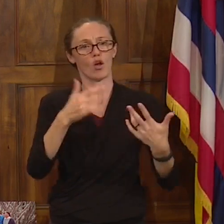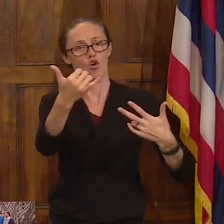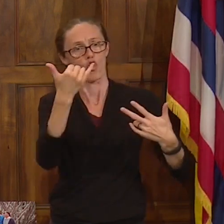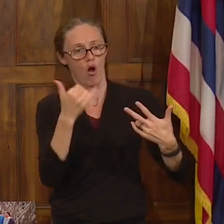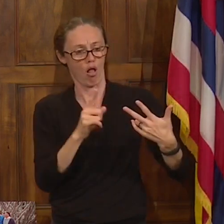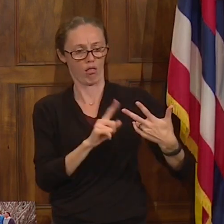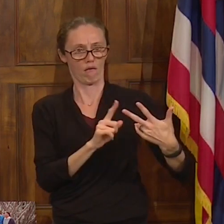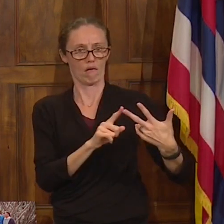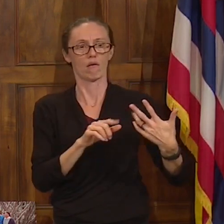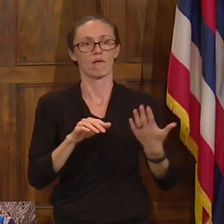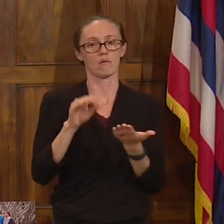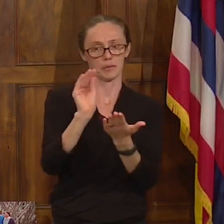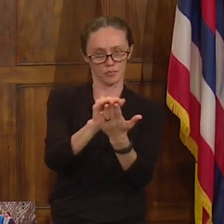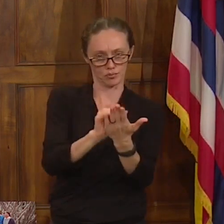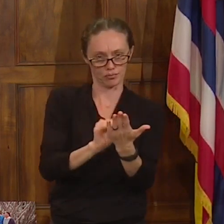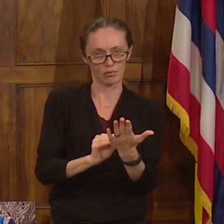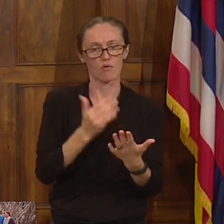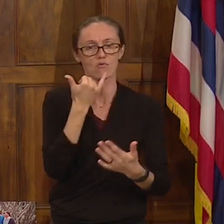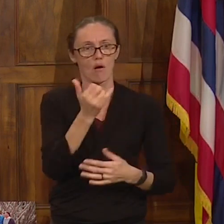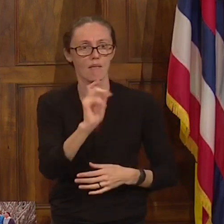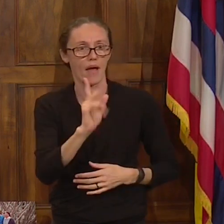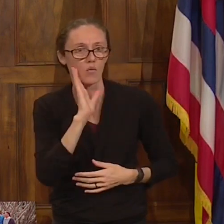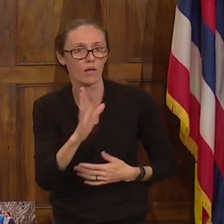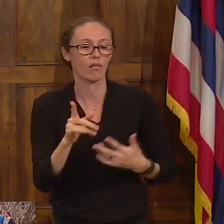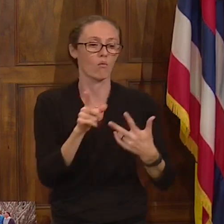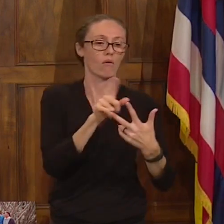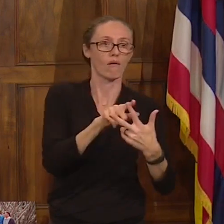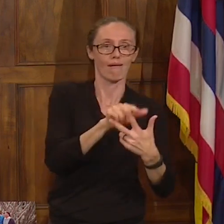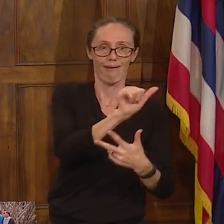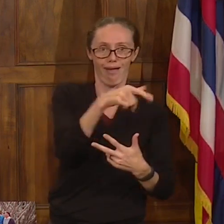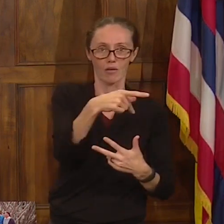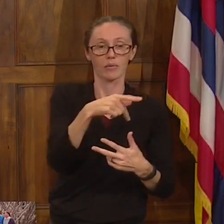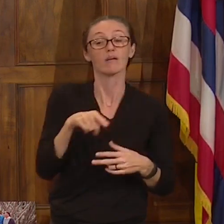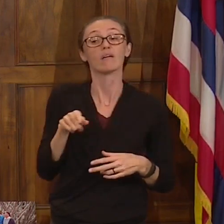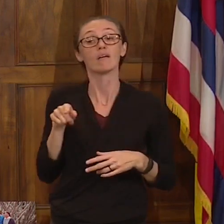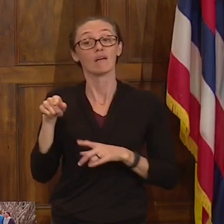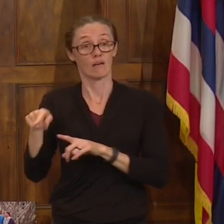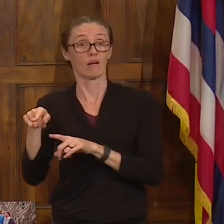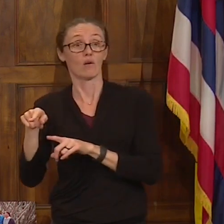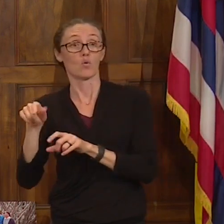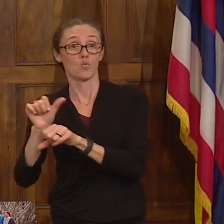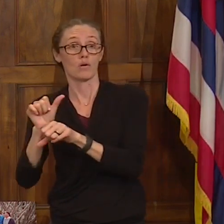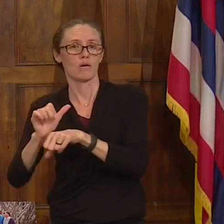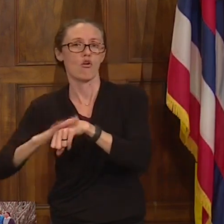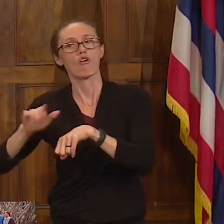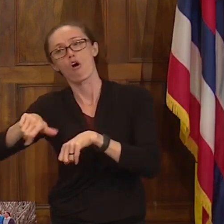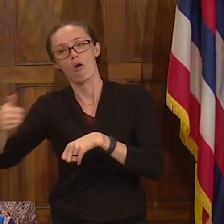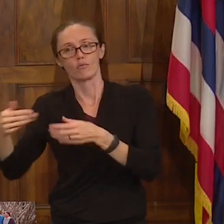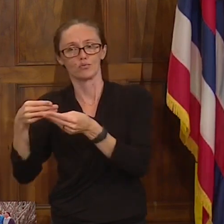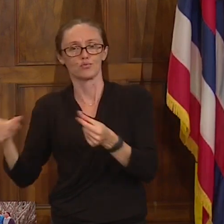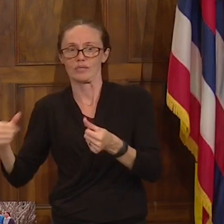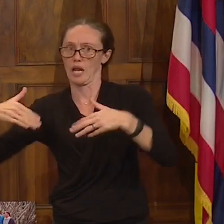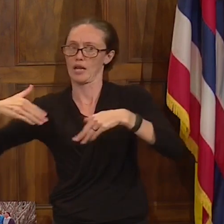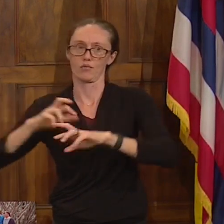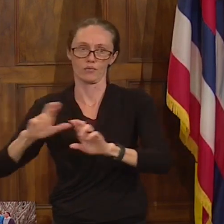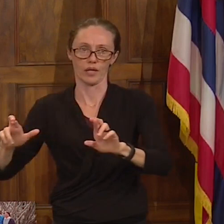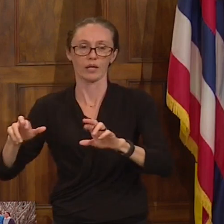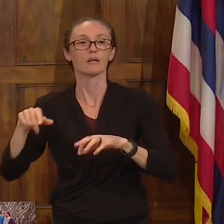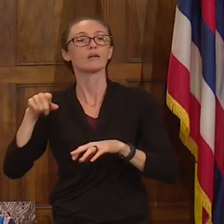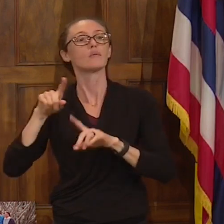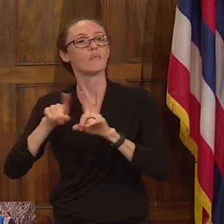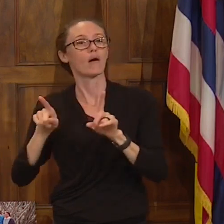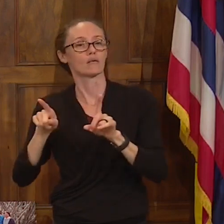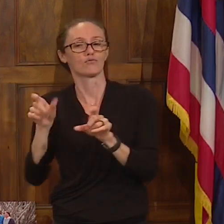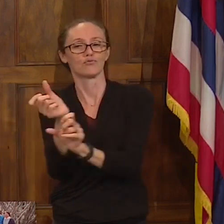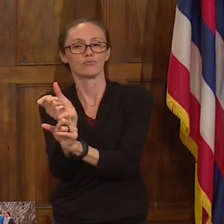utilizing the app. Another solution they're working on but that is not yet ready is creating